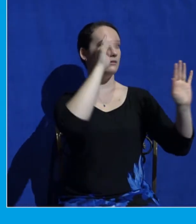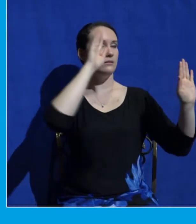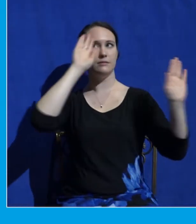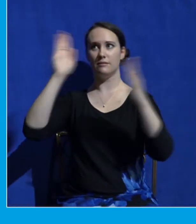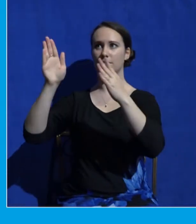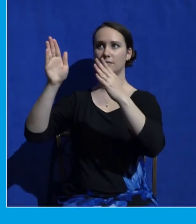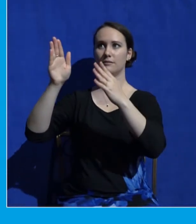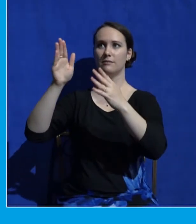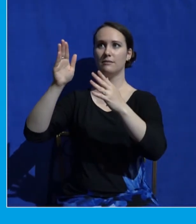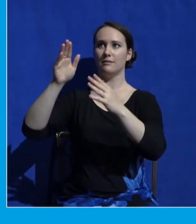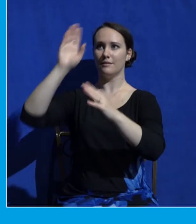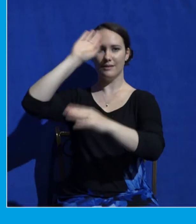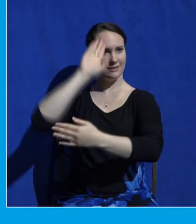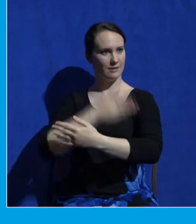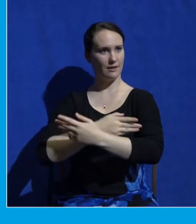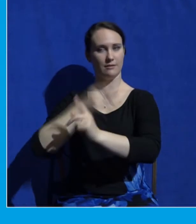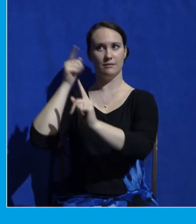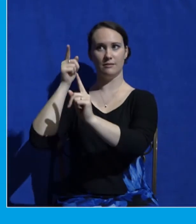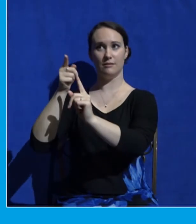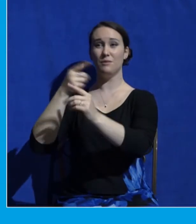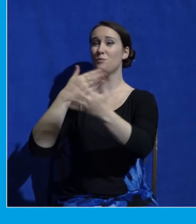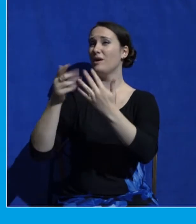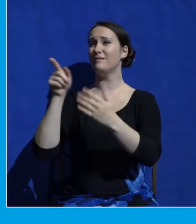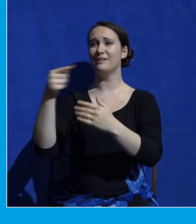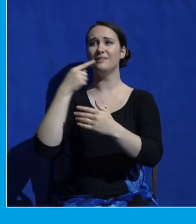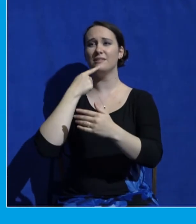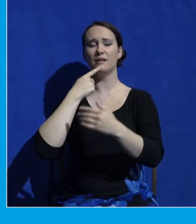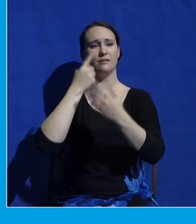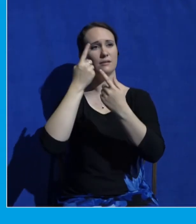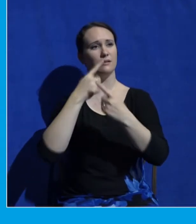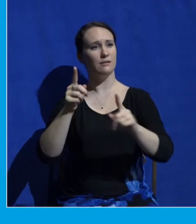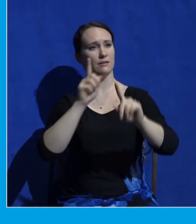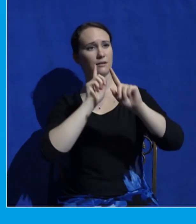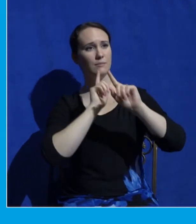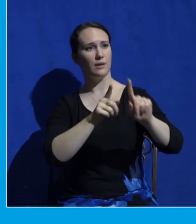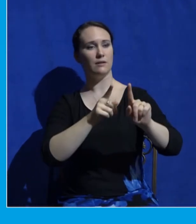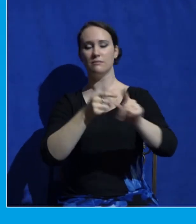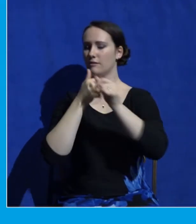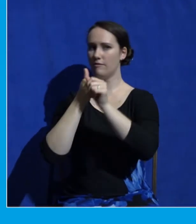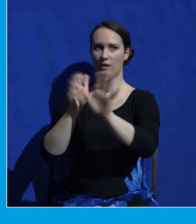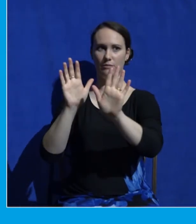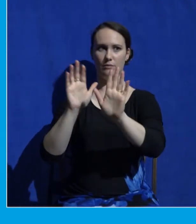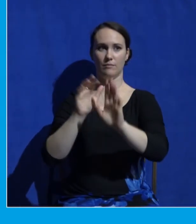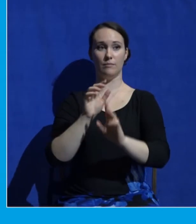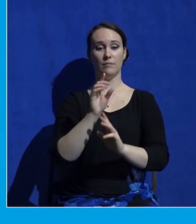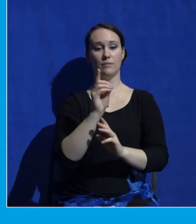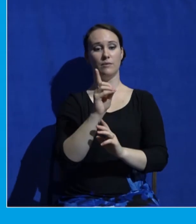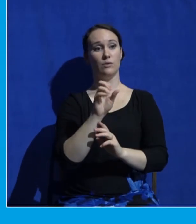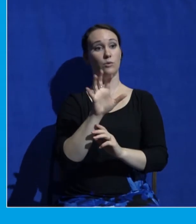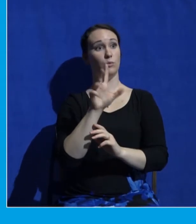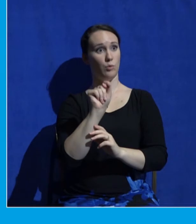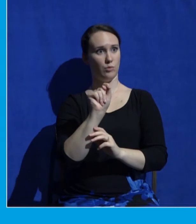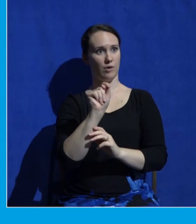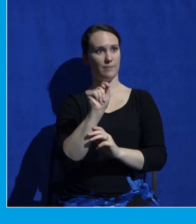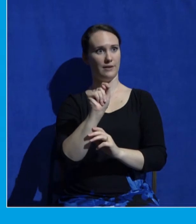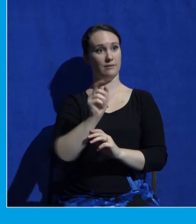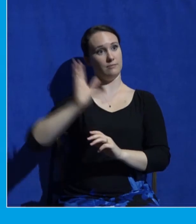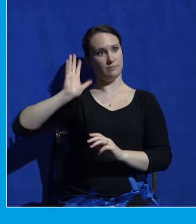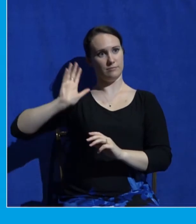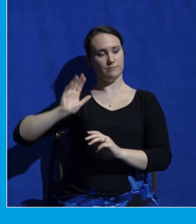Do what he says. Oh, write down Deuteronomy chapter 18 verse 15. In Moses' day, so this is Moses